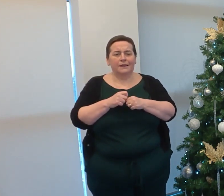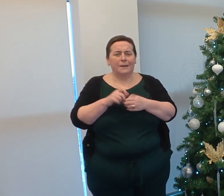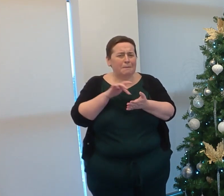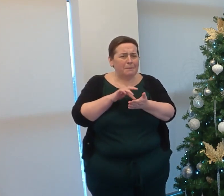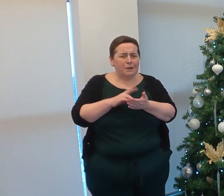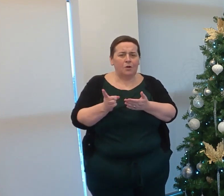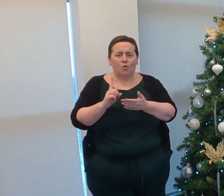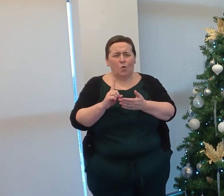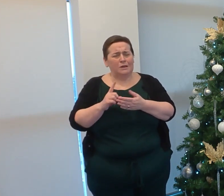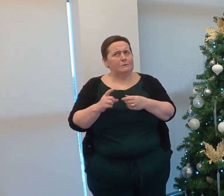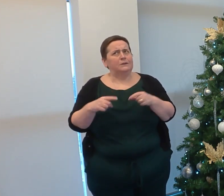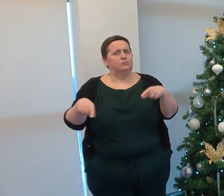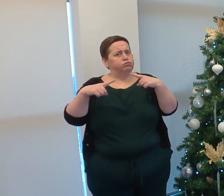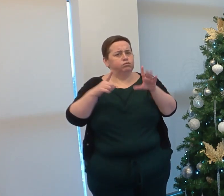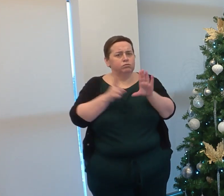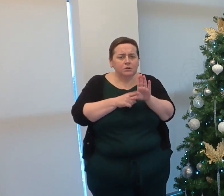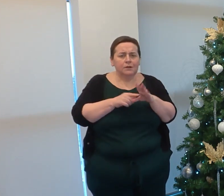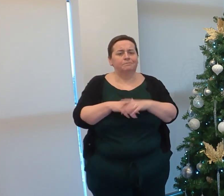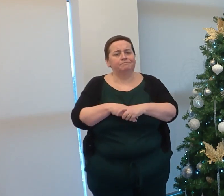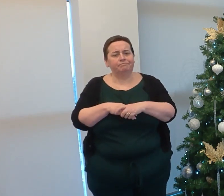what has been a challenging year.